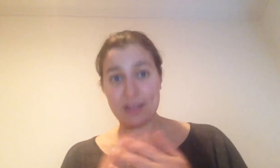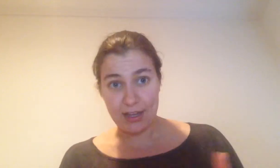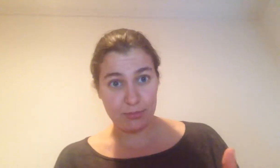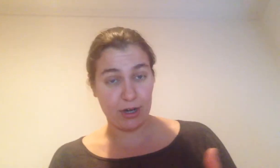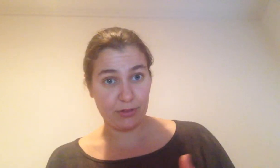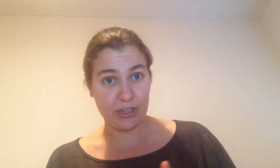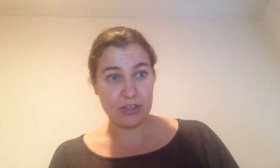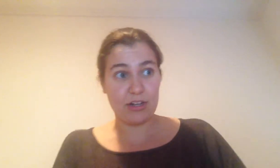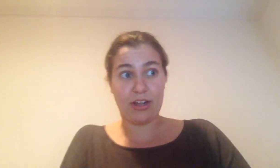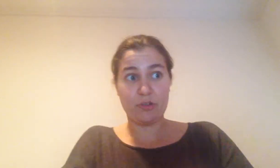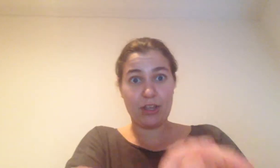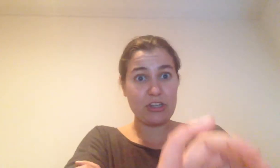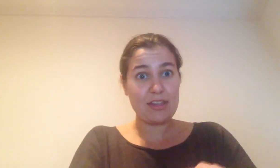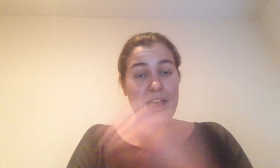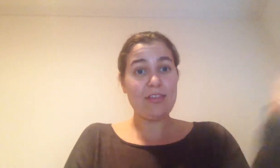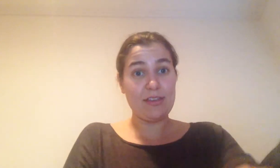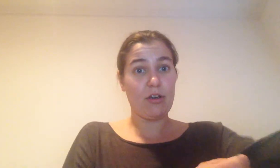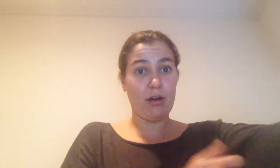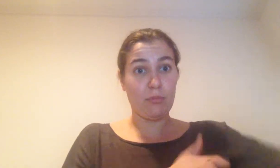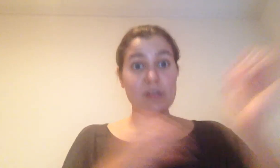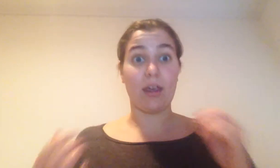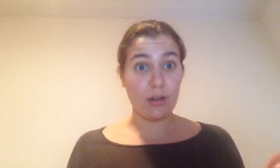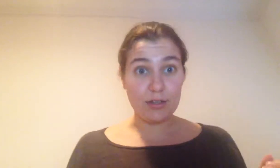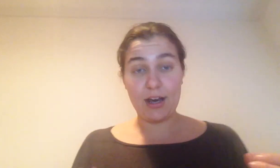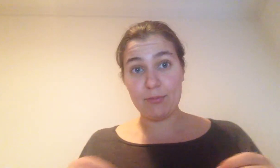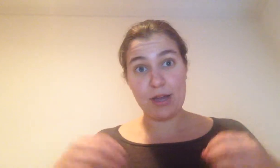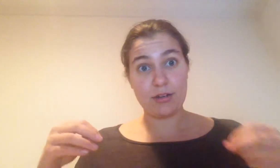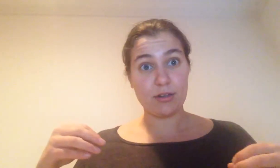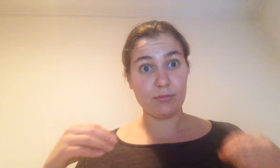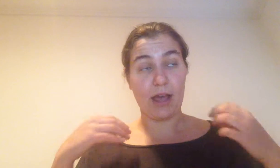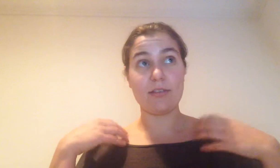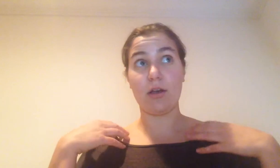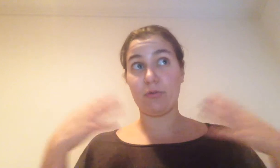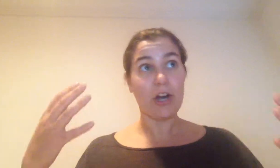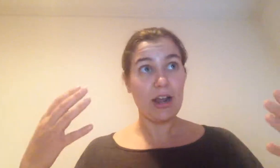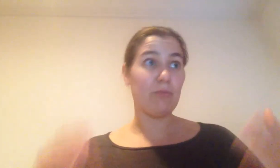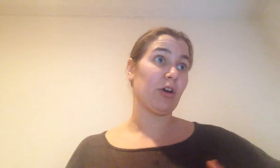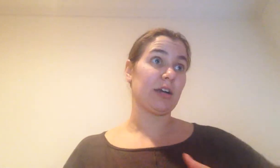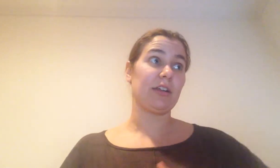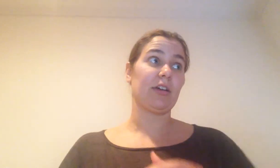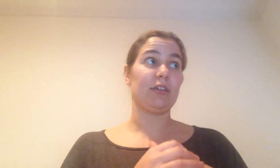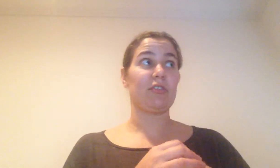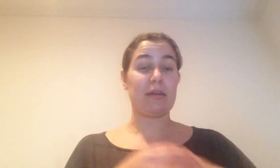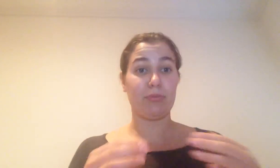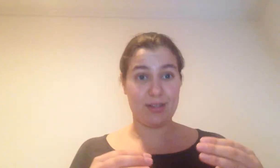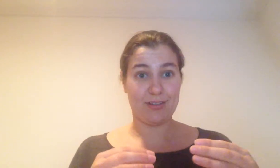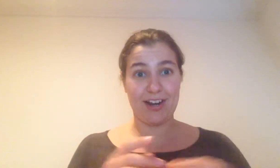today's modern relations, international relations, these are more subtle and less overt and more, you know, kind of just implicit, right?